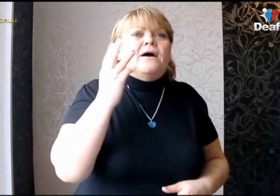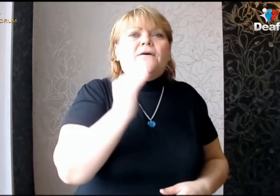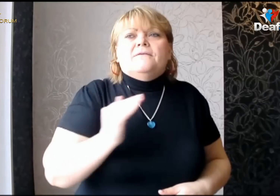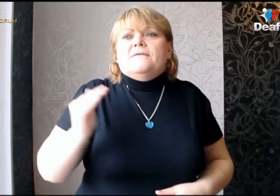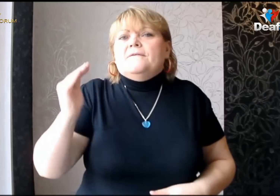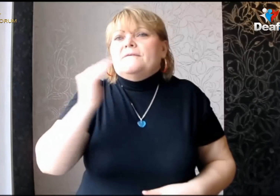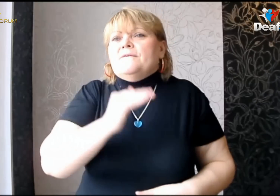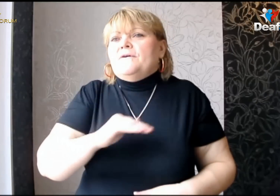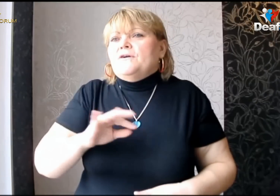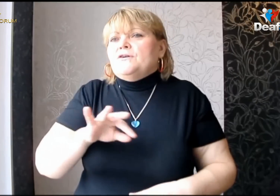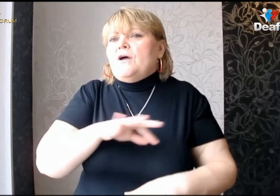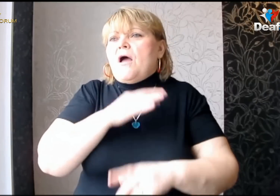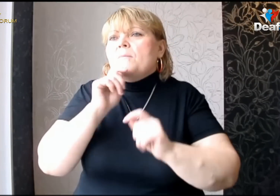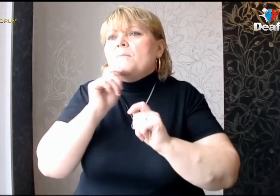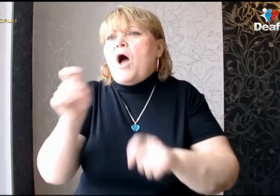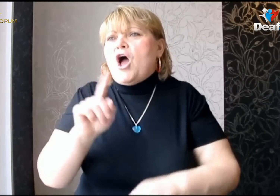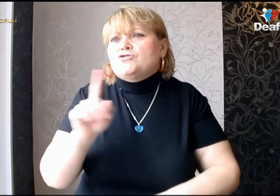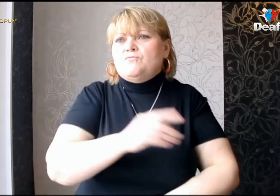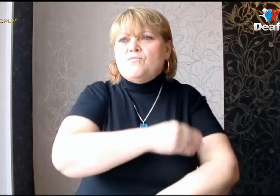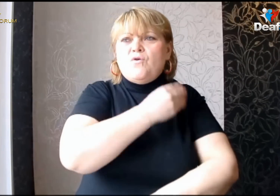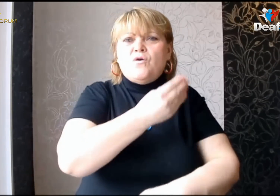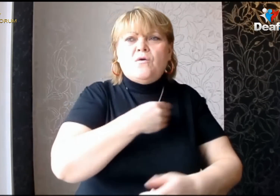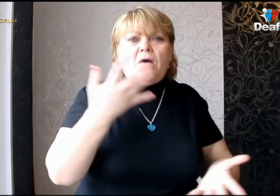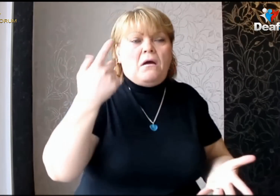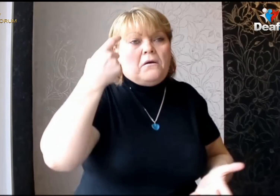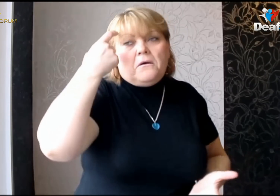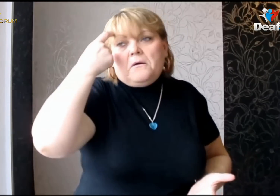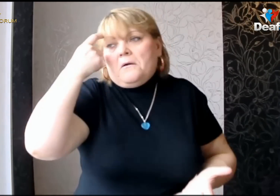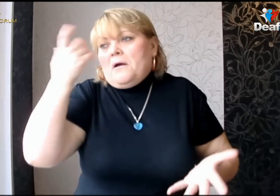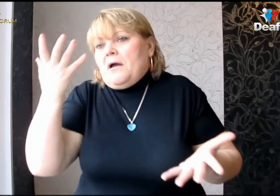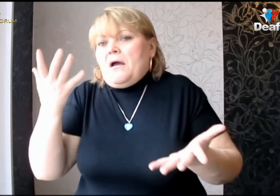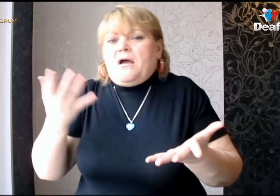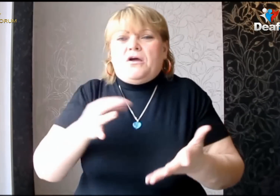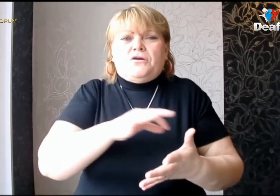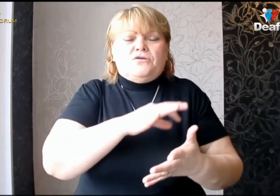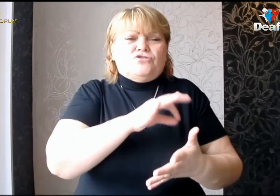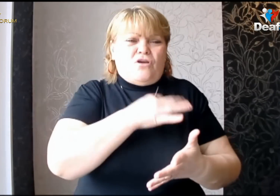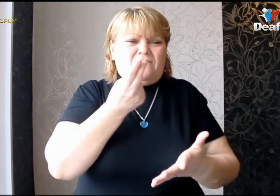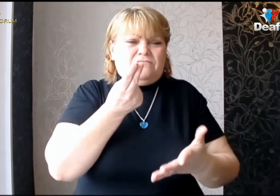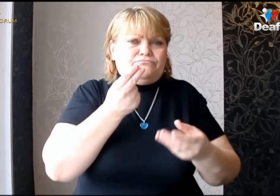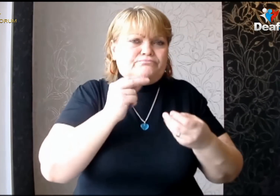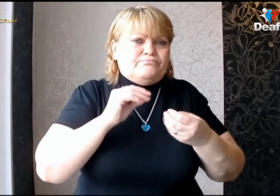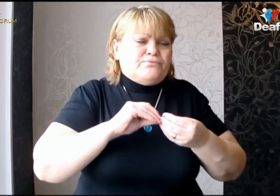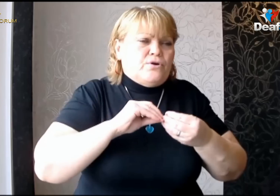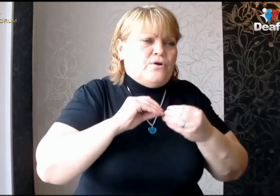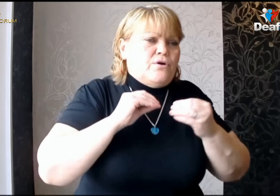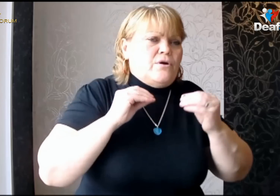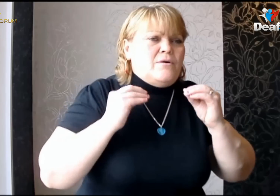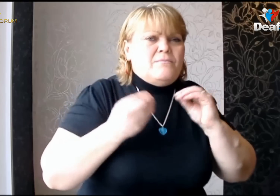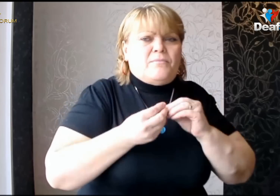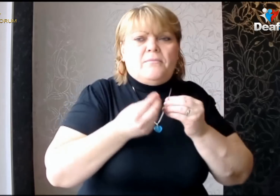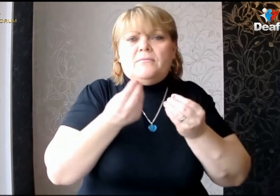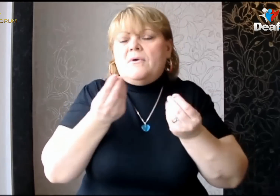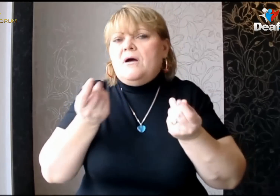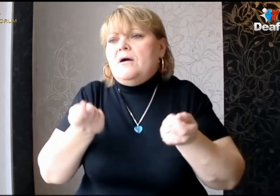And the breath will last any longer than you But holes in